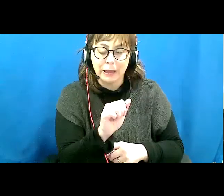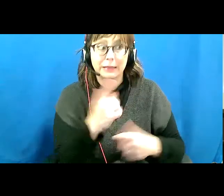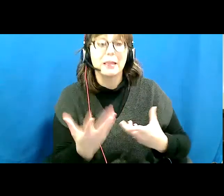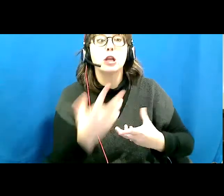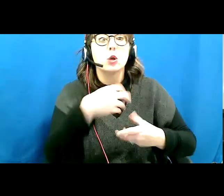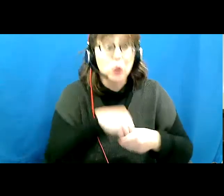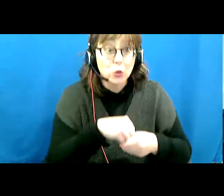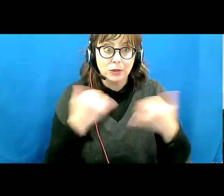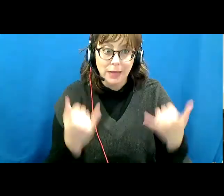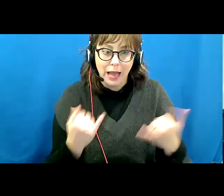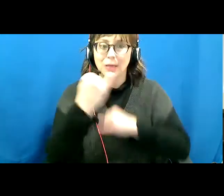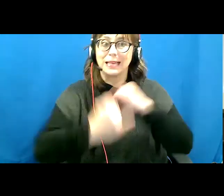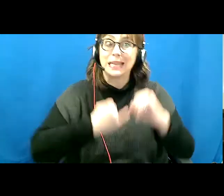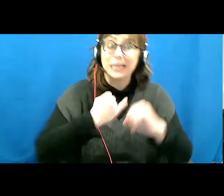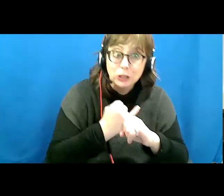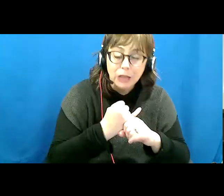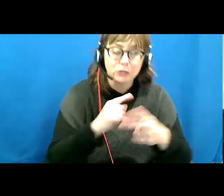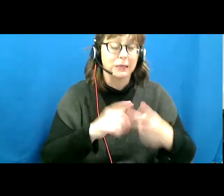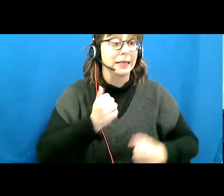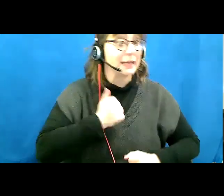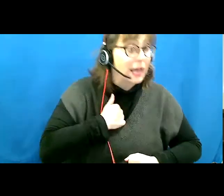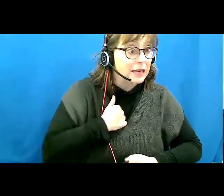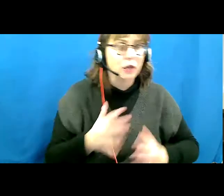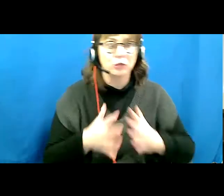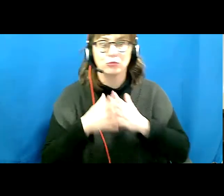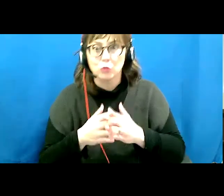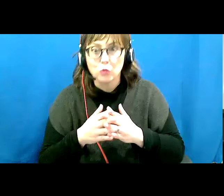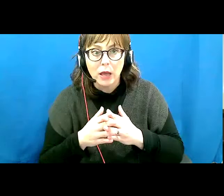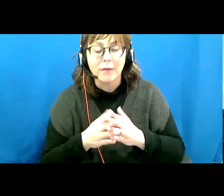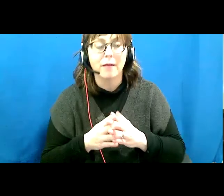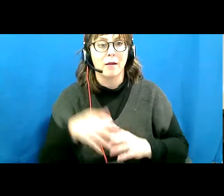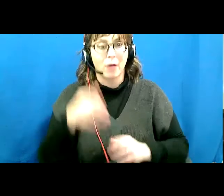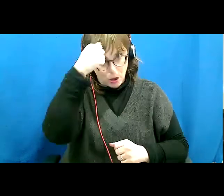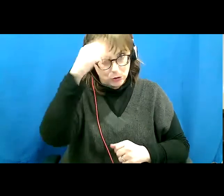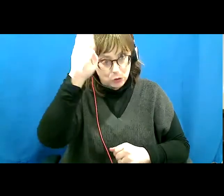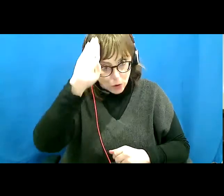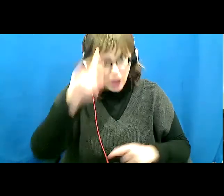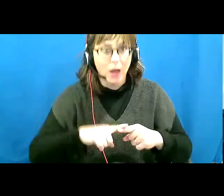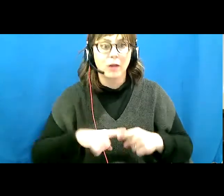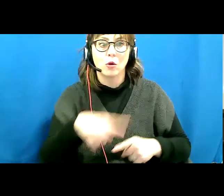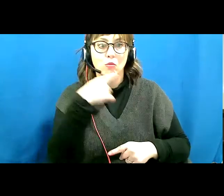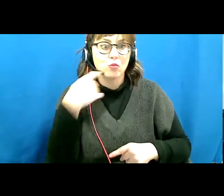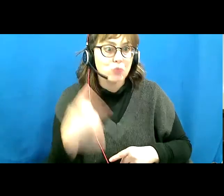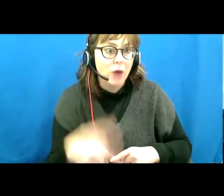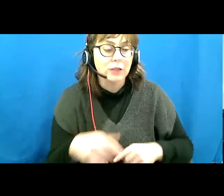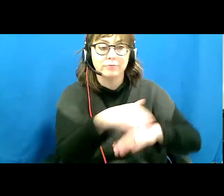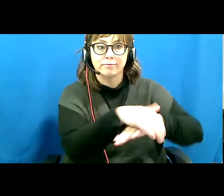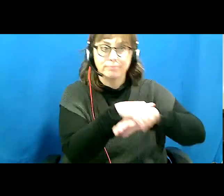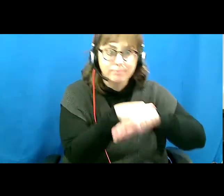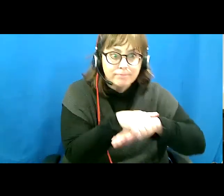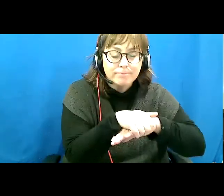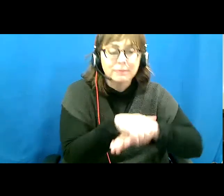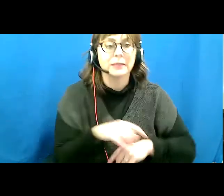international contributors from Canada, the United States, Australia, Russia, the United Kingdom, and Zimbabwe.